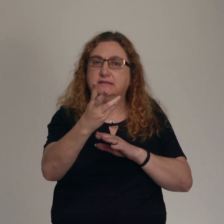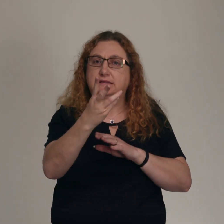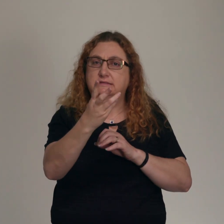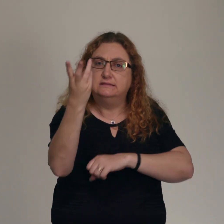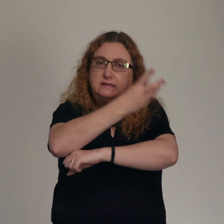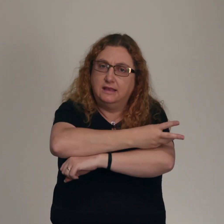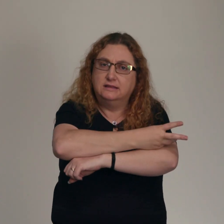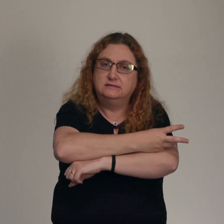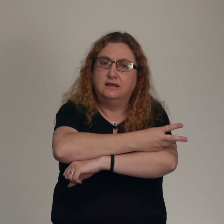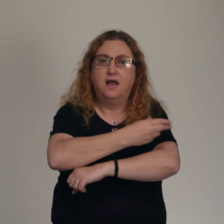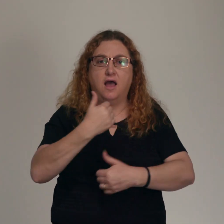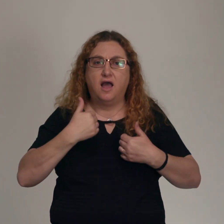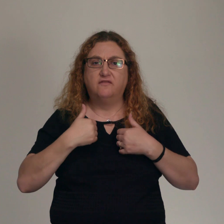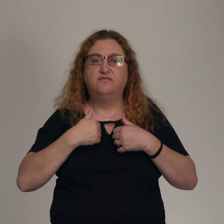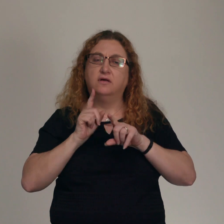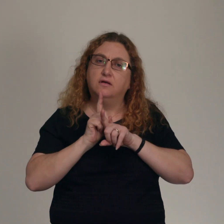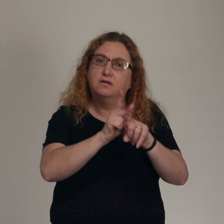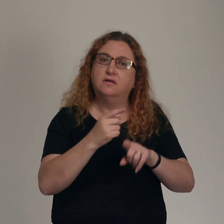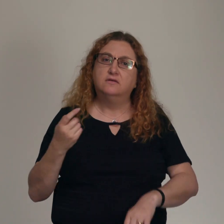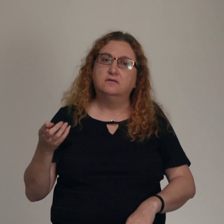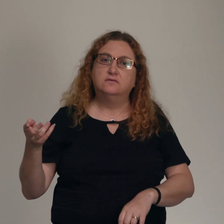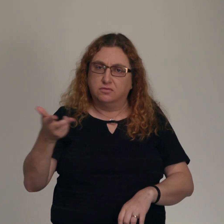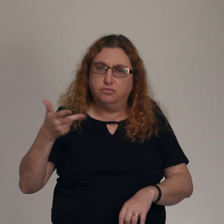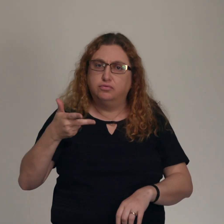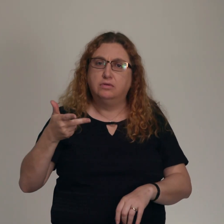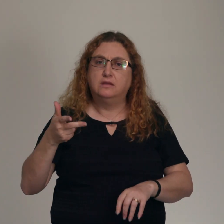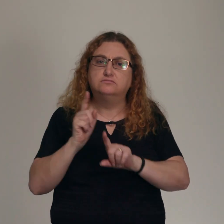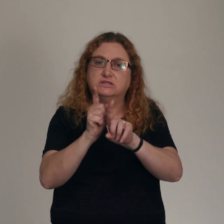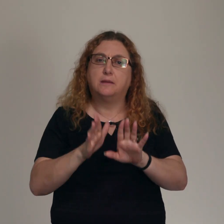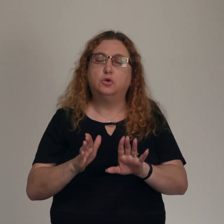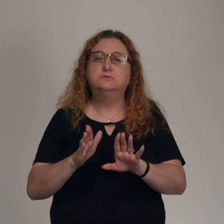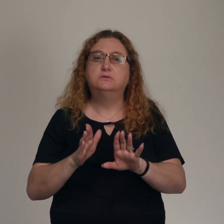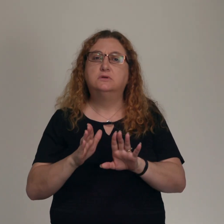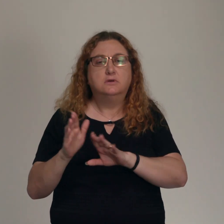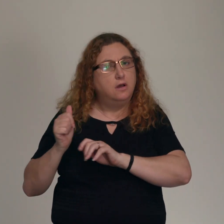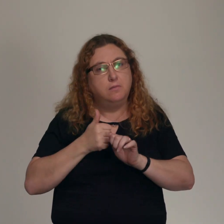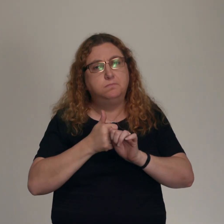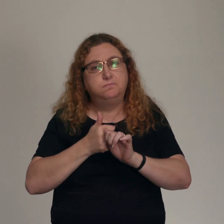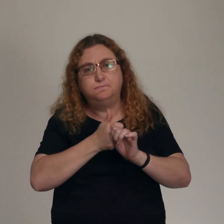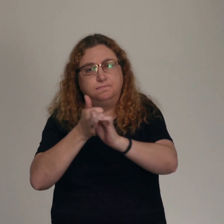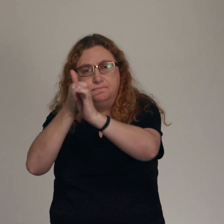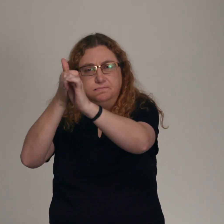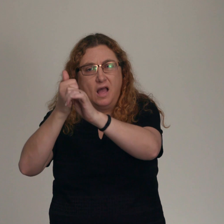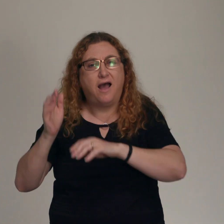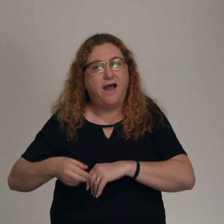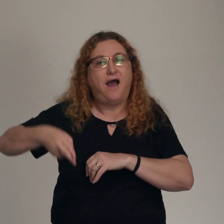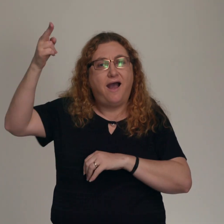Peter, James, and John, the brother of James, and he led them up a high mountain by themselves. And there Jesus was transfigured before